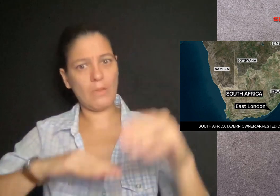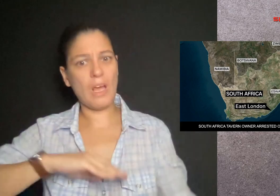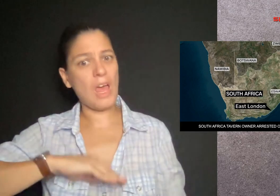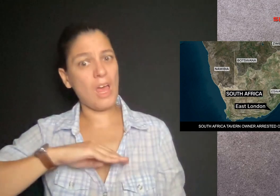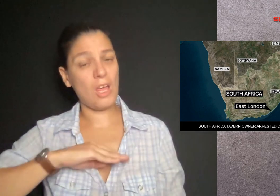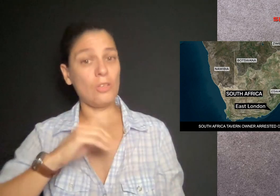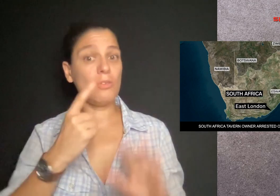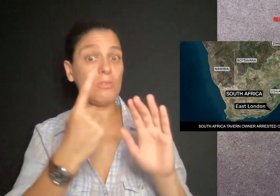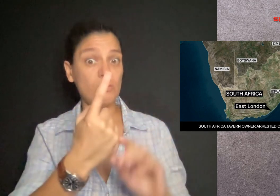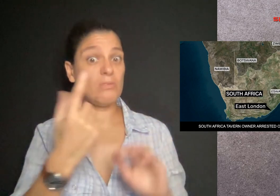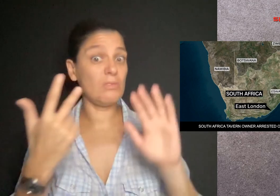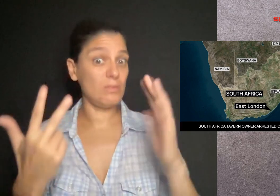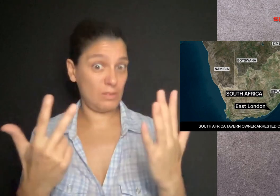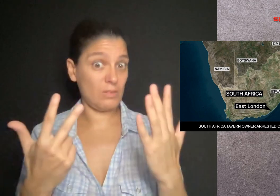children under the age of 18.